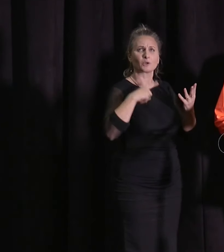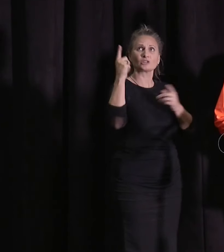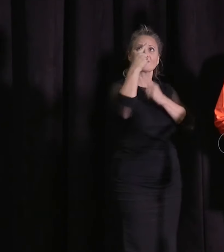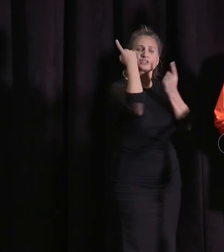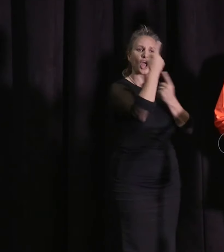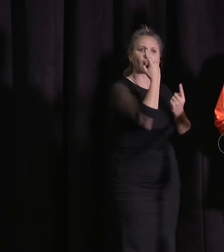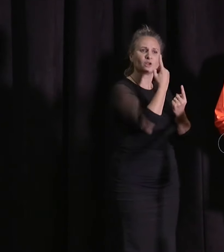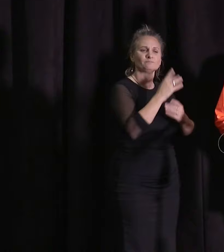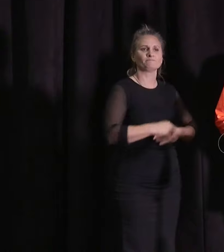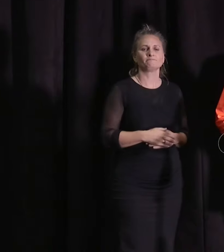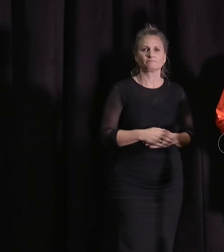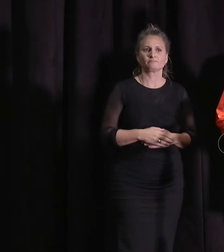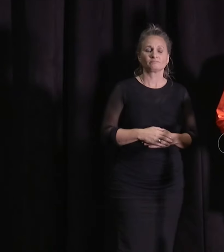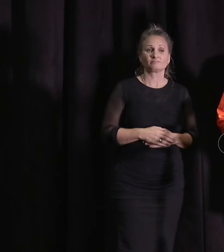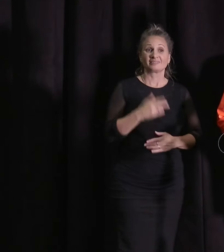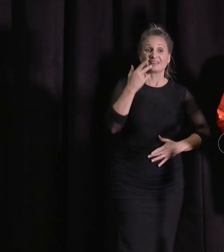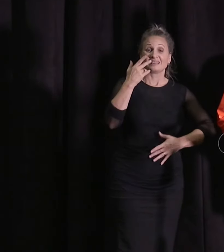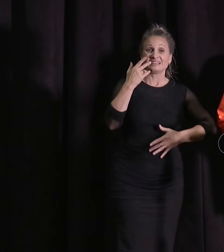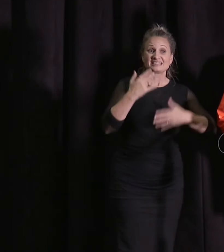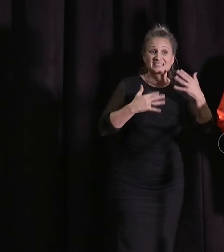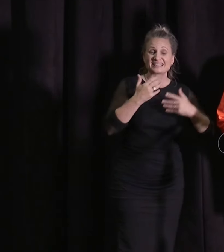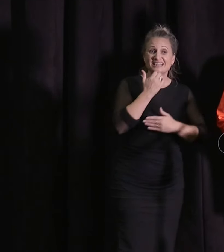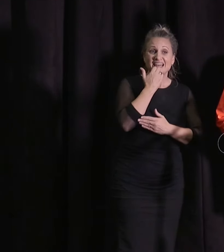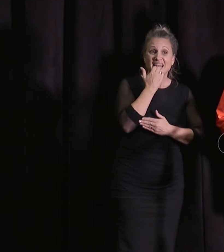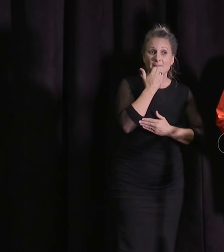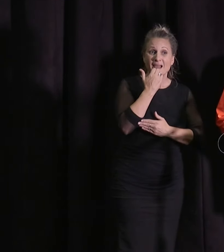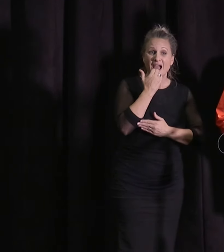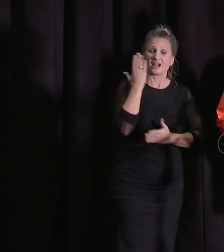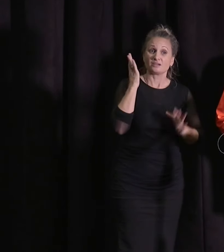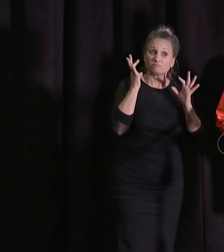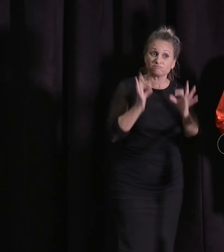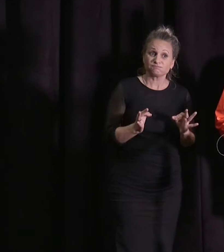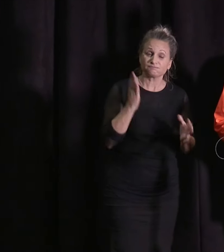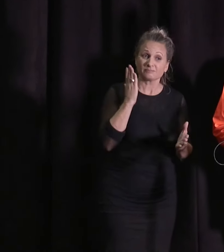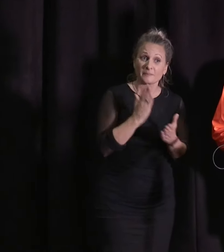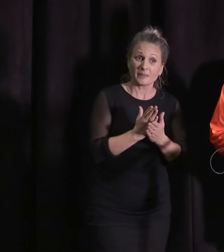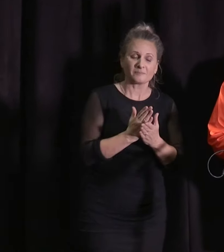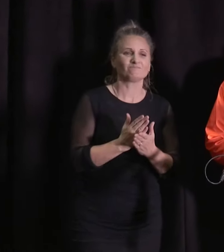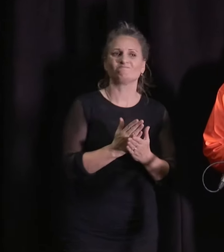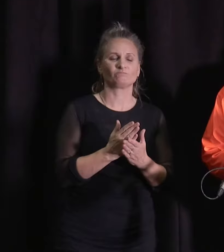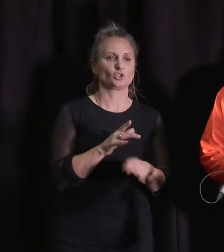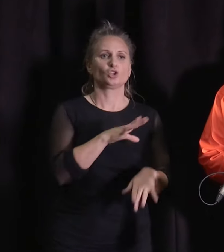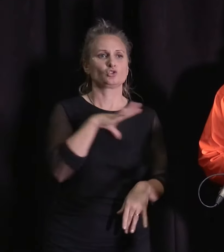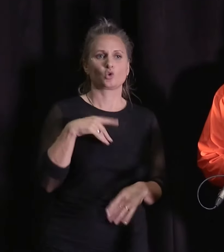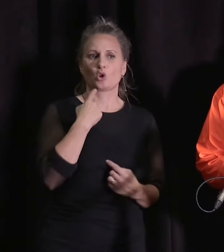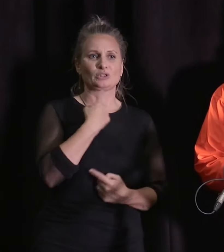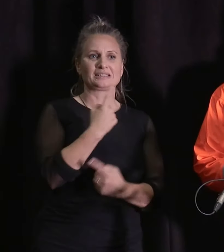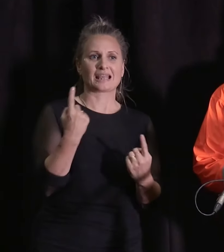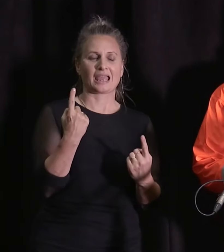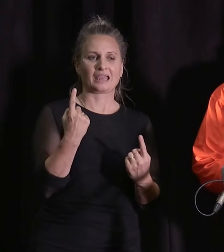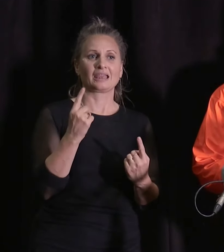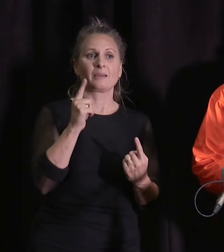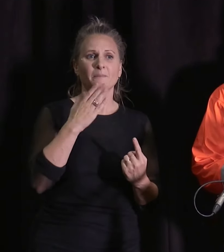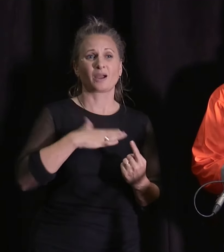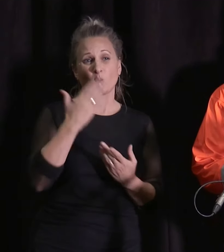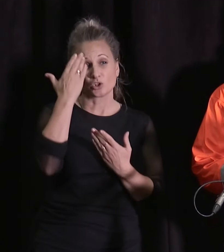Is it still too early to get an account on the number of people displaced to the number of potential injuries. I do want to